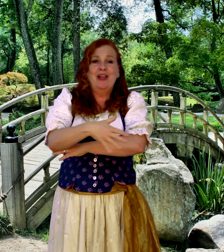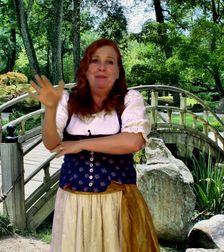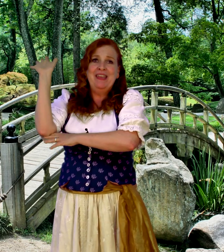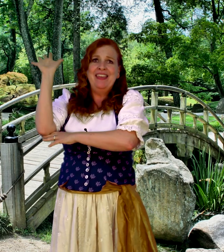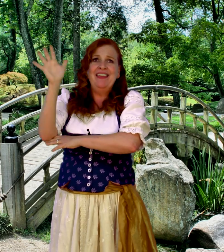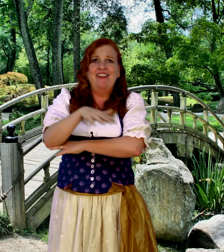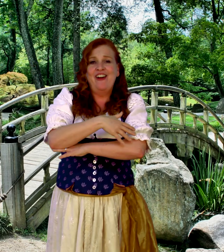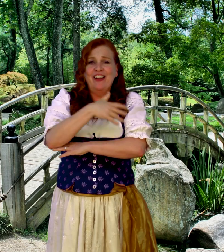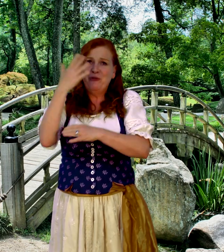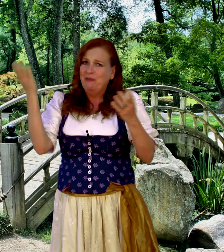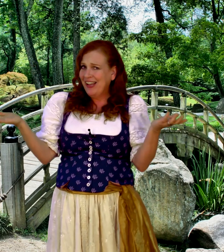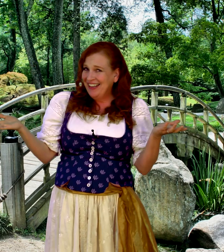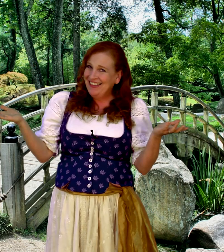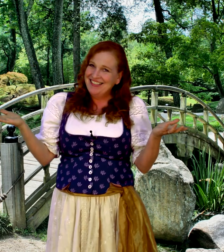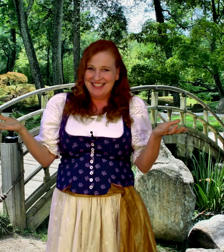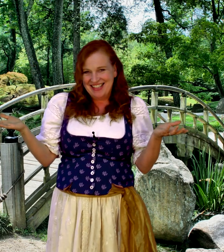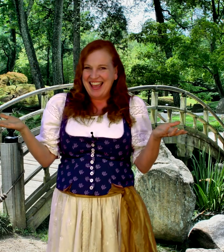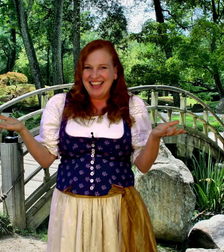Peacock, peacock, what do you say?